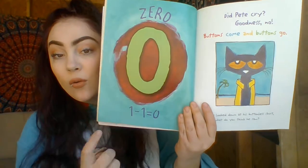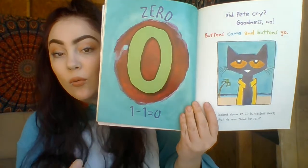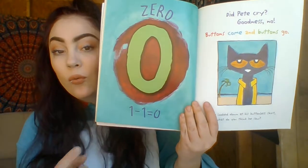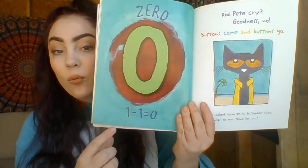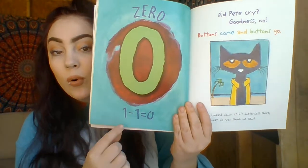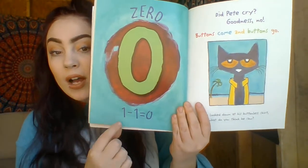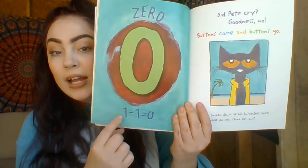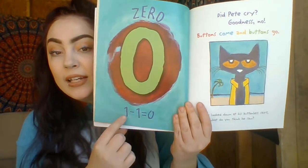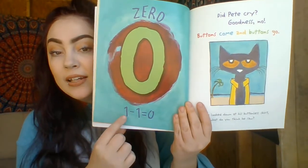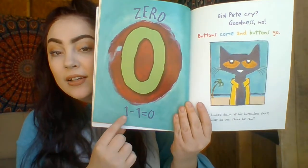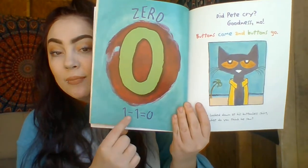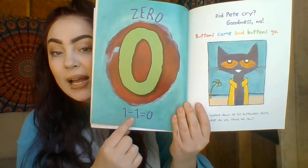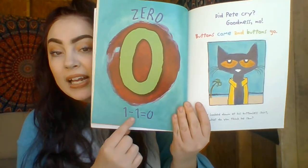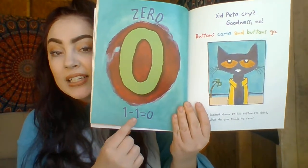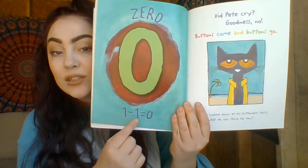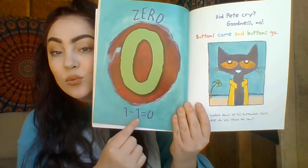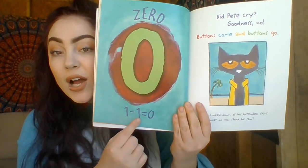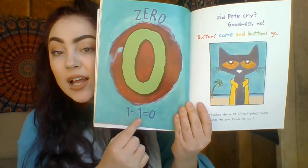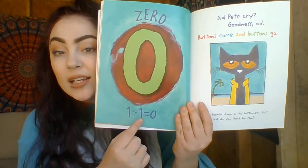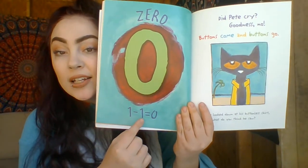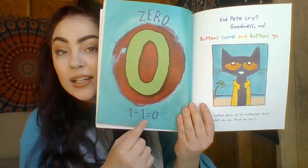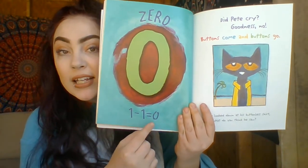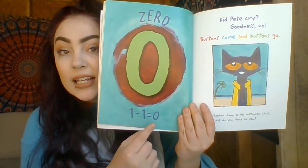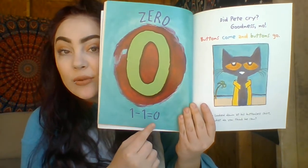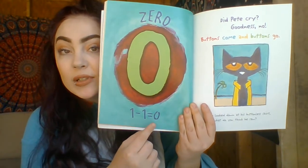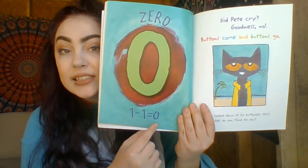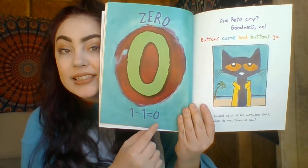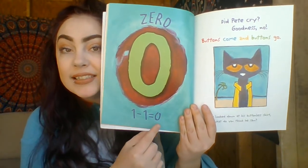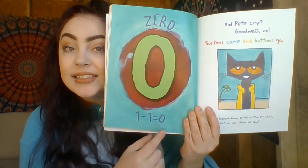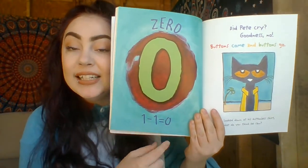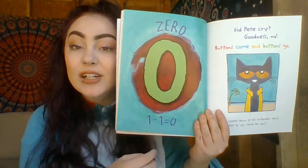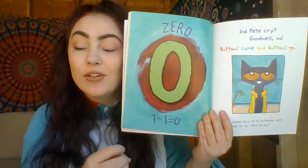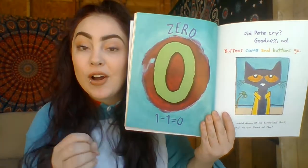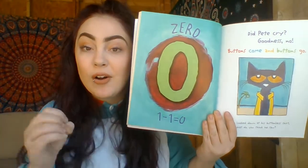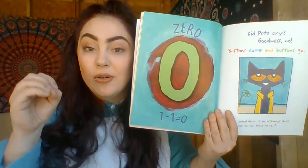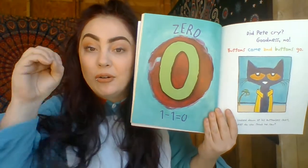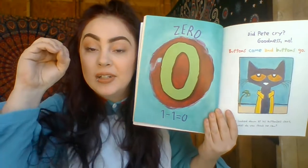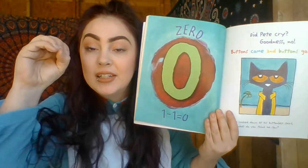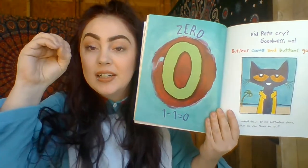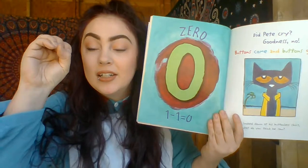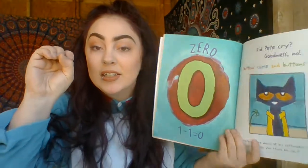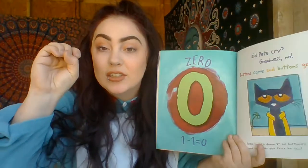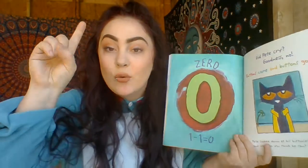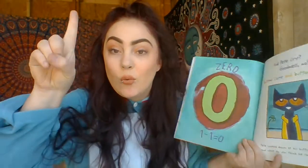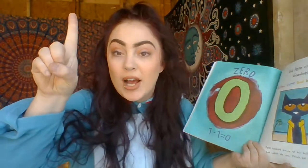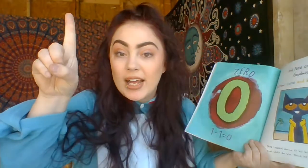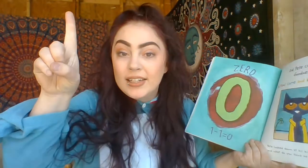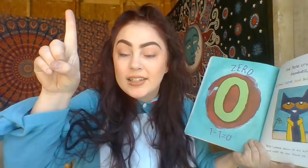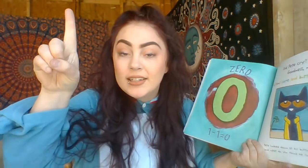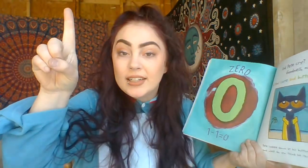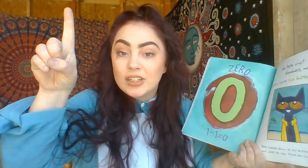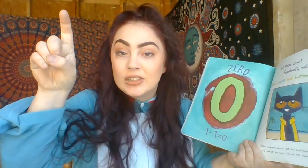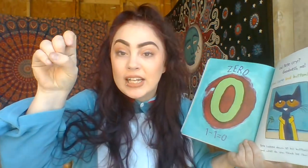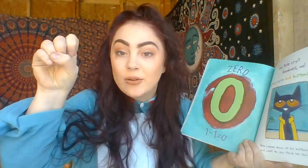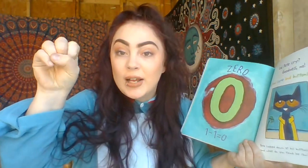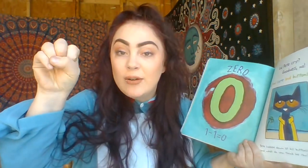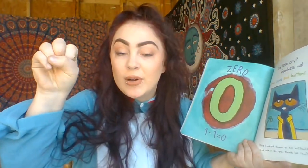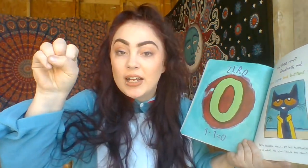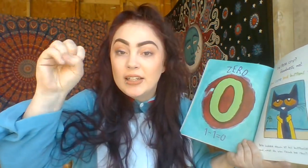One minus one equals zero. So one, take away one,